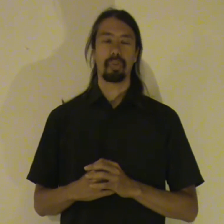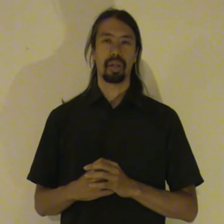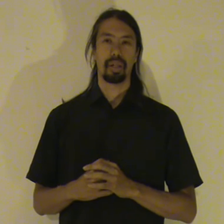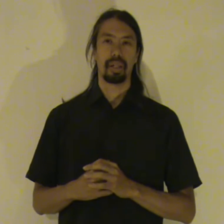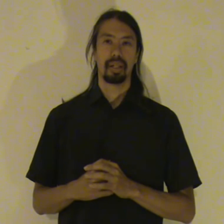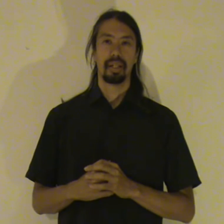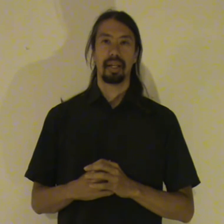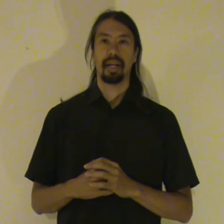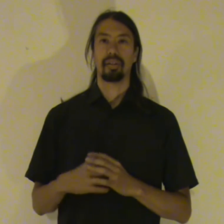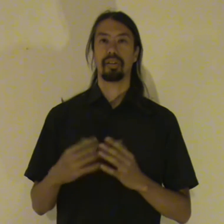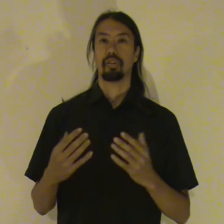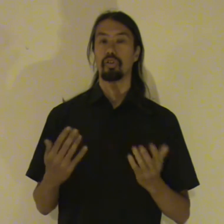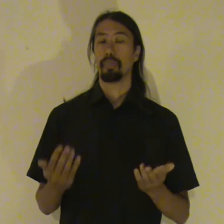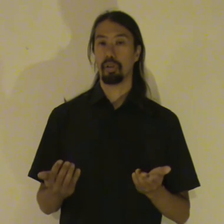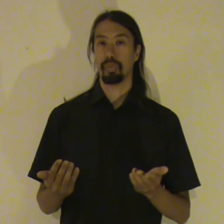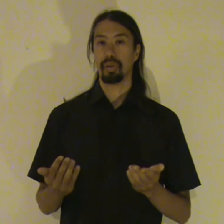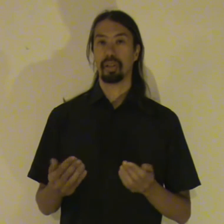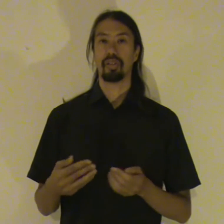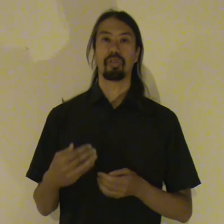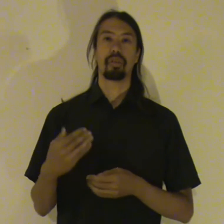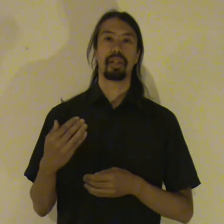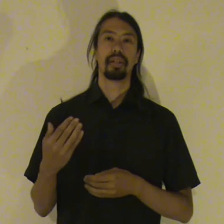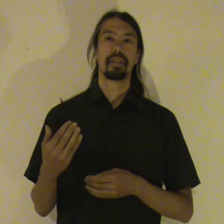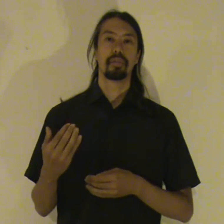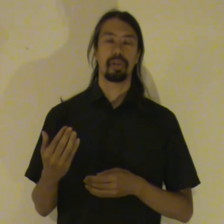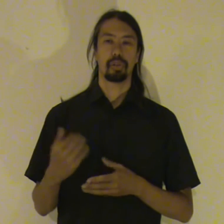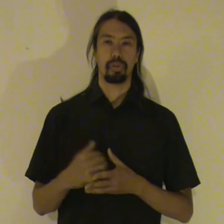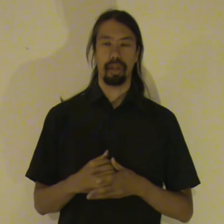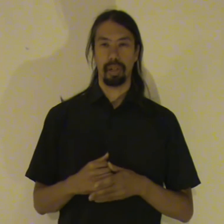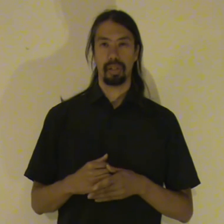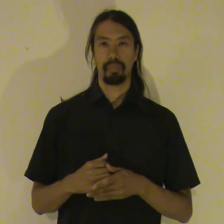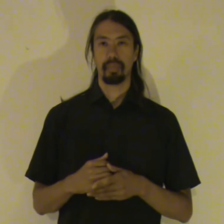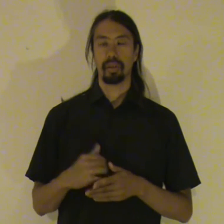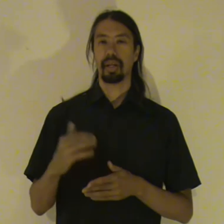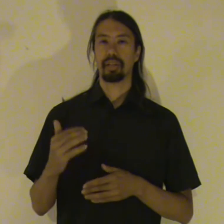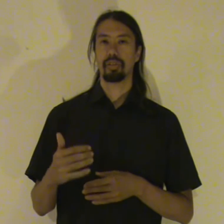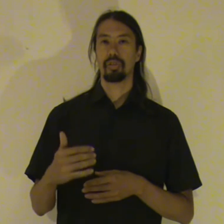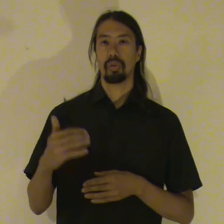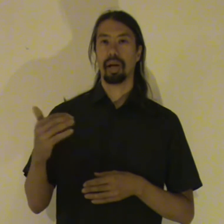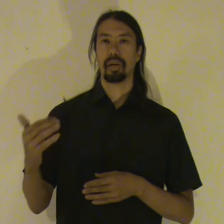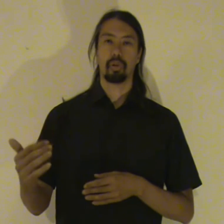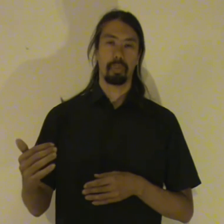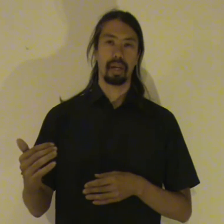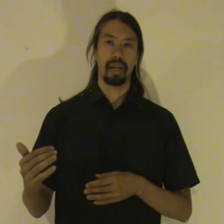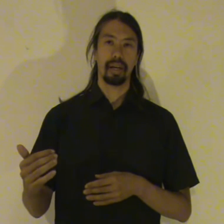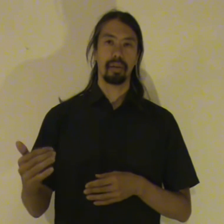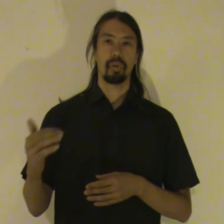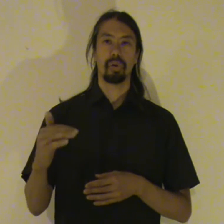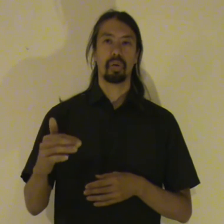with. And it is also possible that it is a very cultural image. Connected to either your bloodline or your